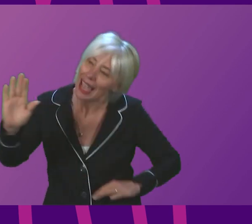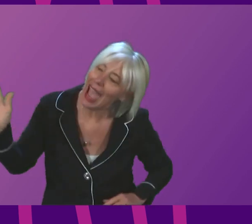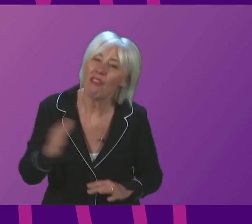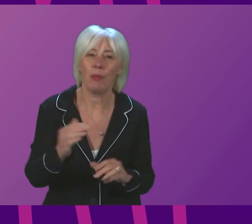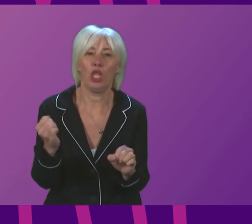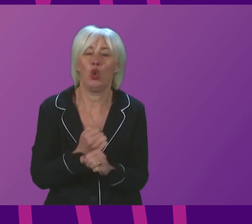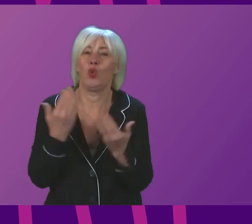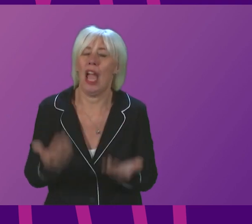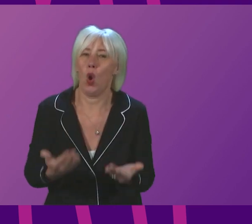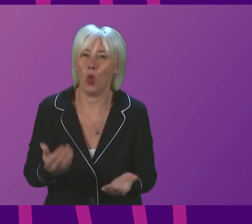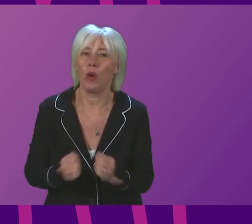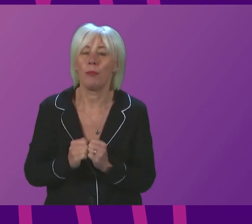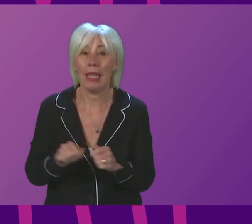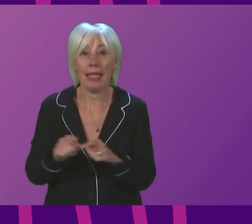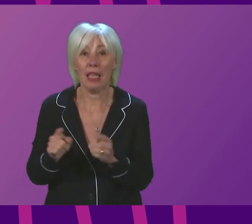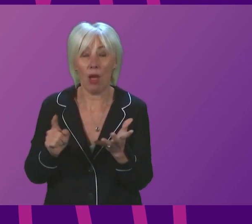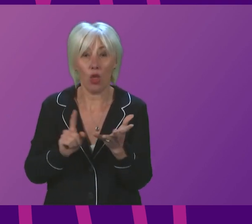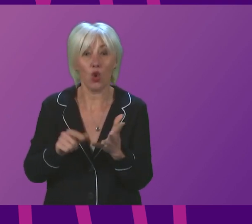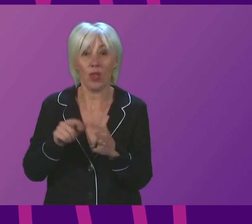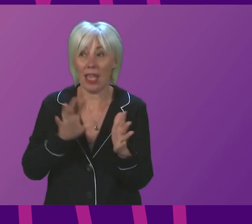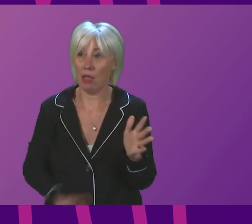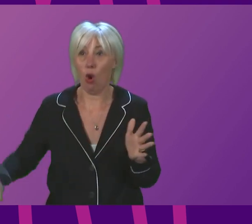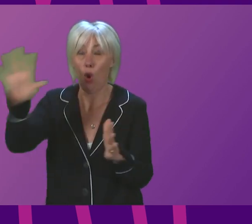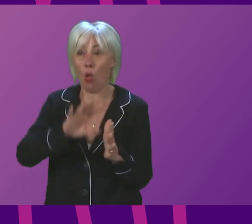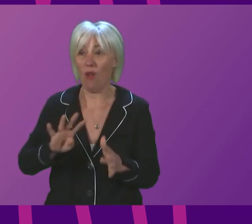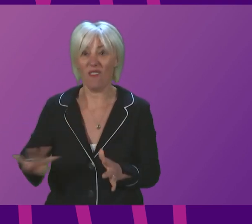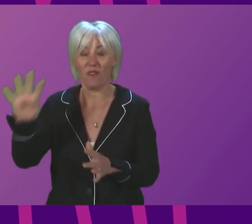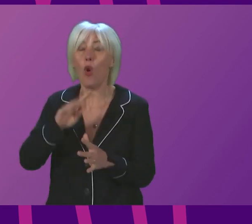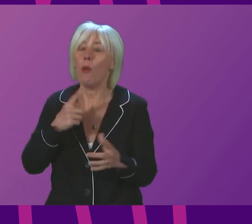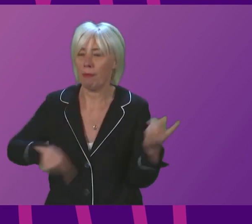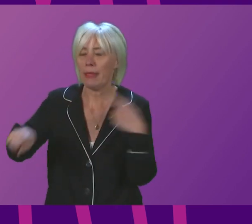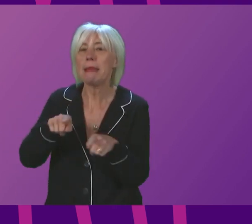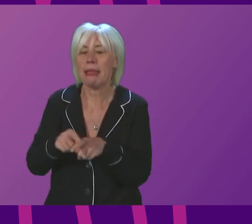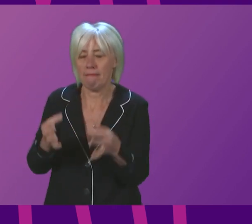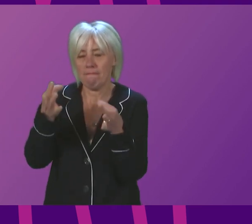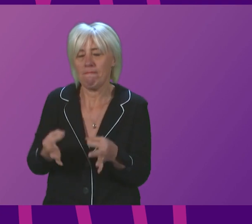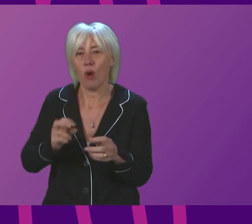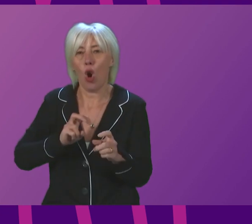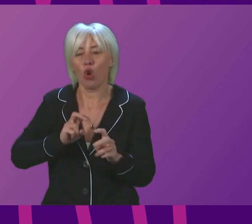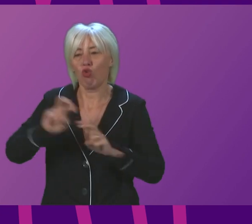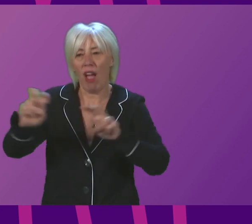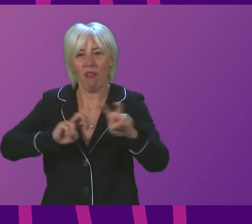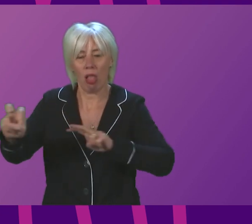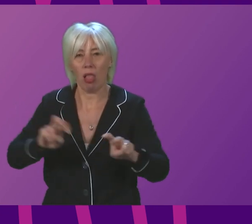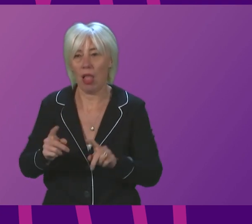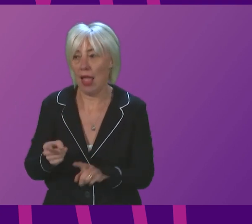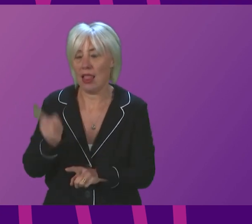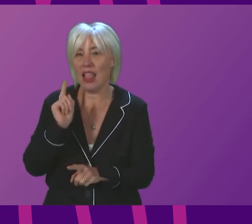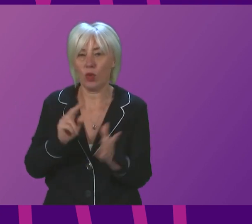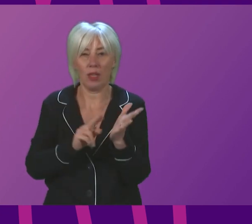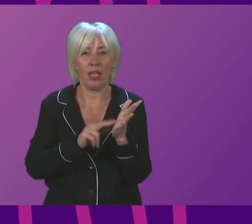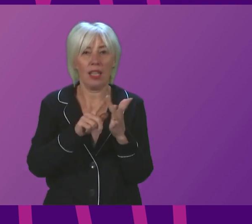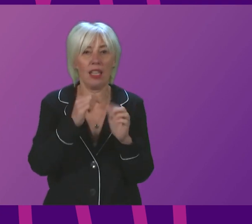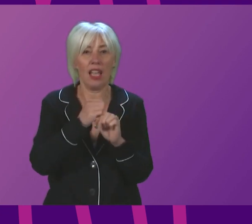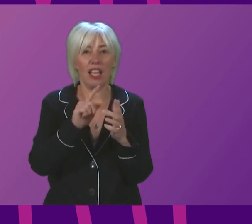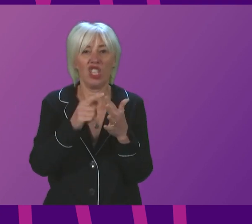Firstly, in line with the other UK nations, we have tightened travel rules. In the past week, Nigeria has been added to the travel